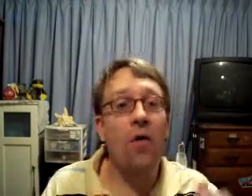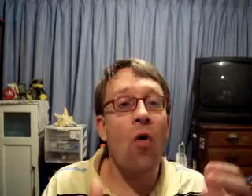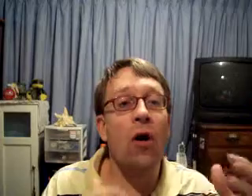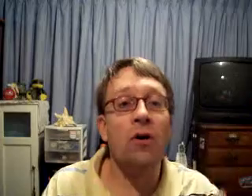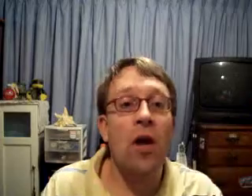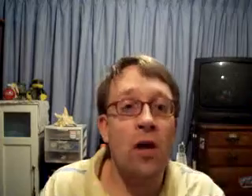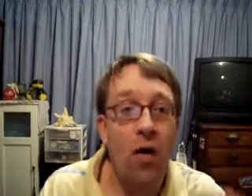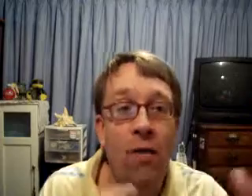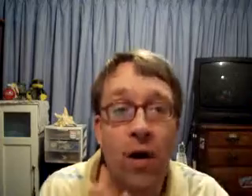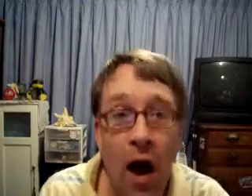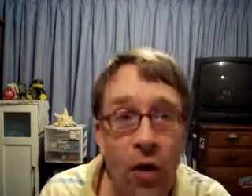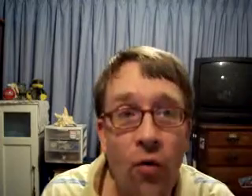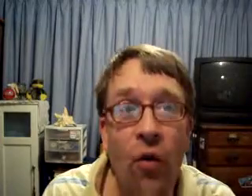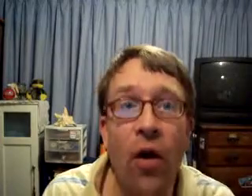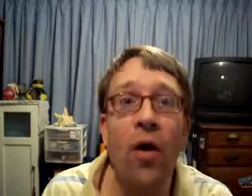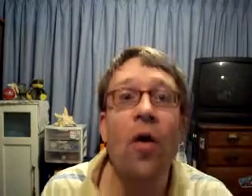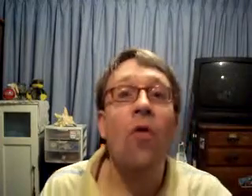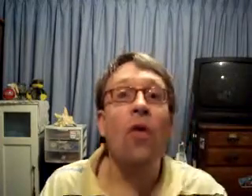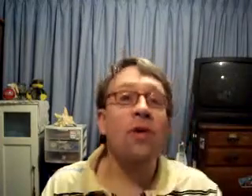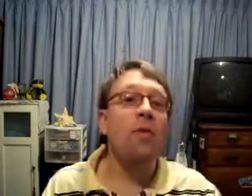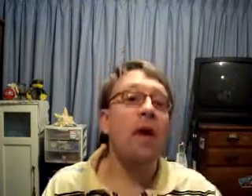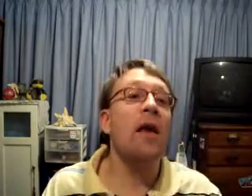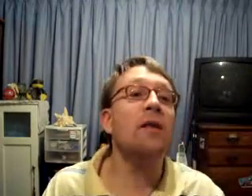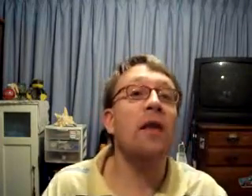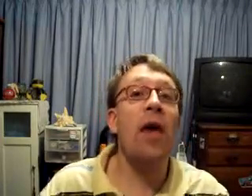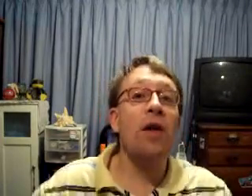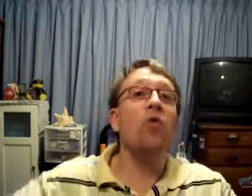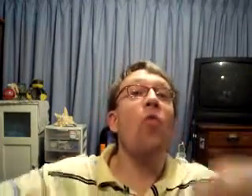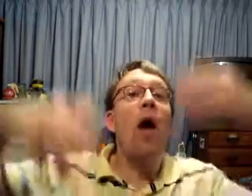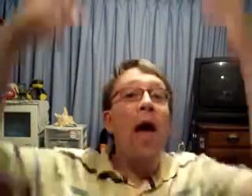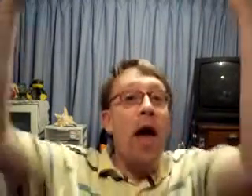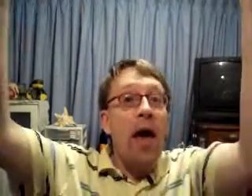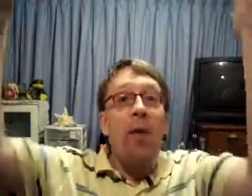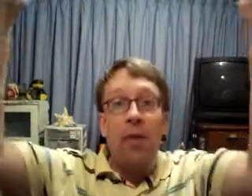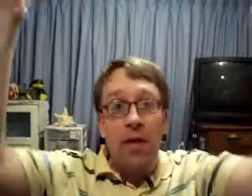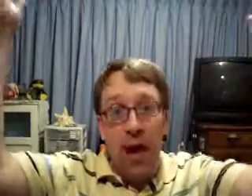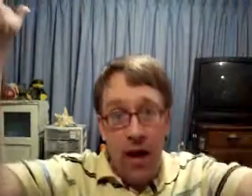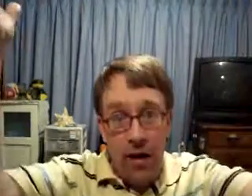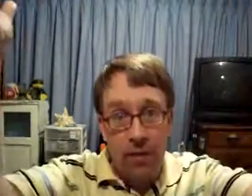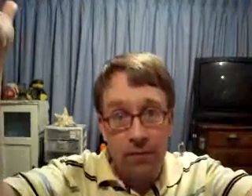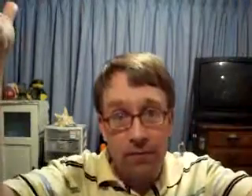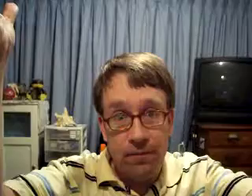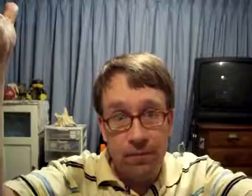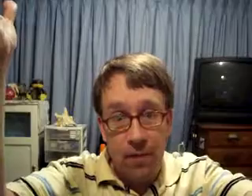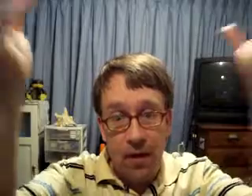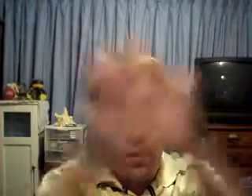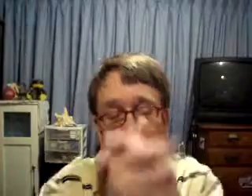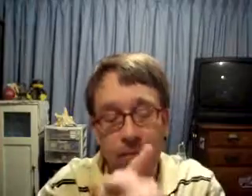then of course you have the other word which means things way up in the air. Okay.